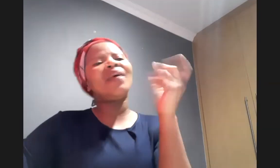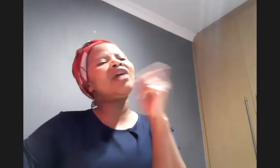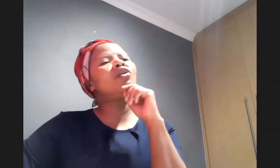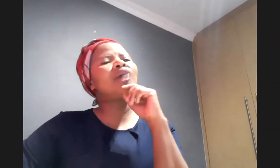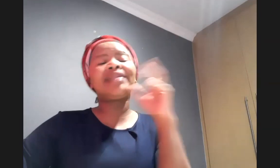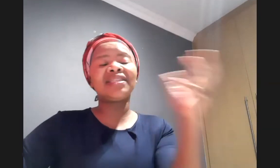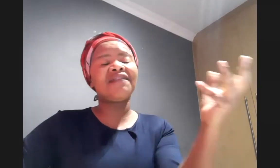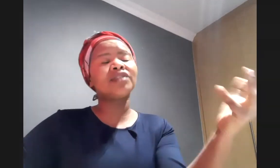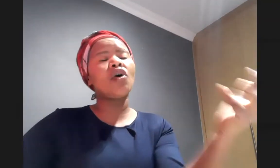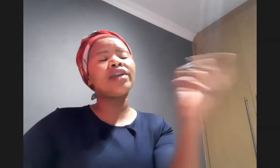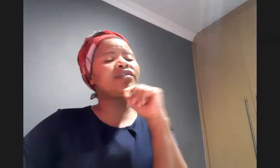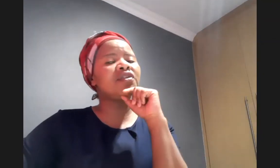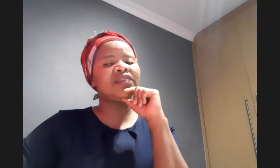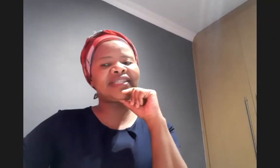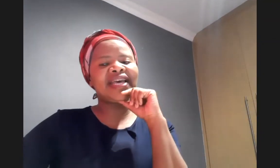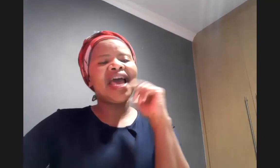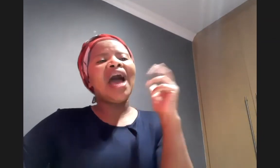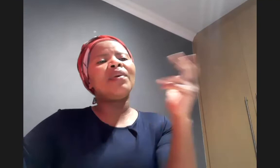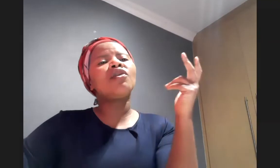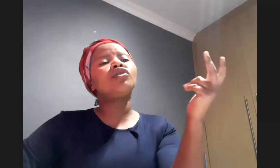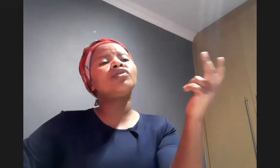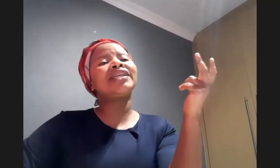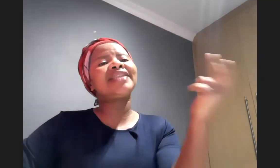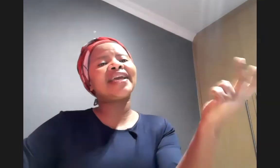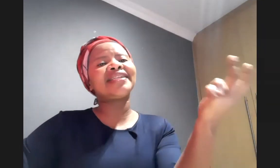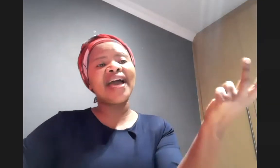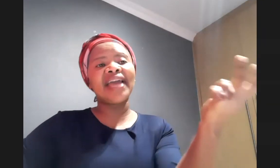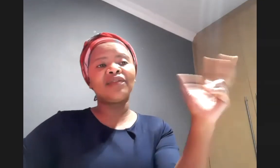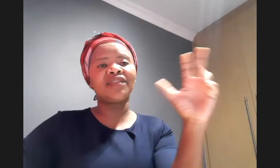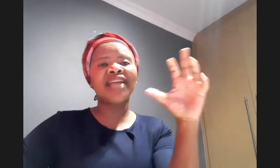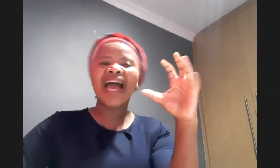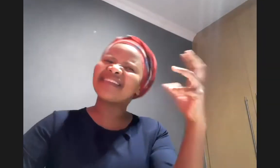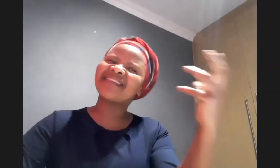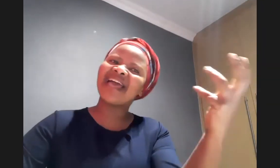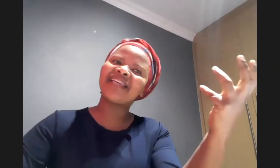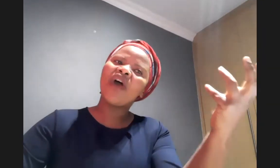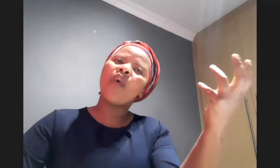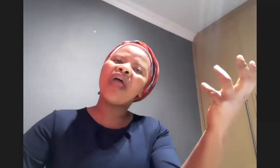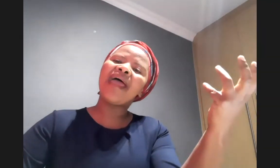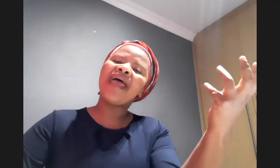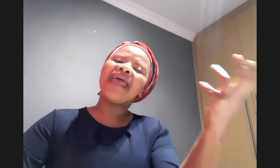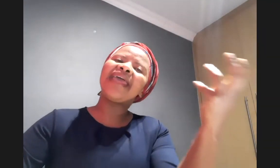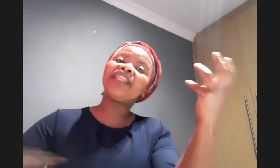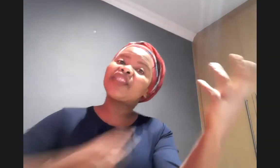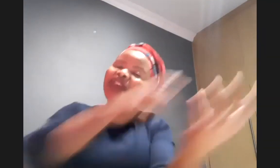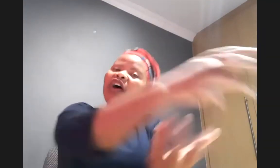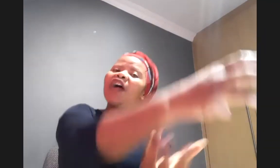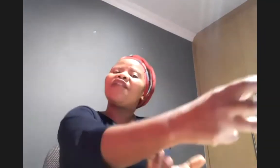to go to i mean that's the first coin of service i want to go to the second side of service the other side where in serving